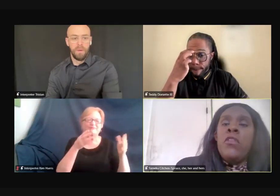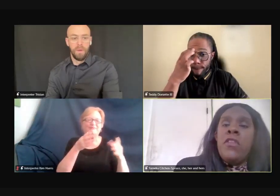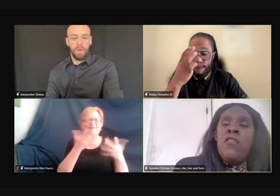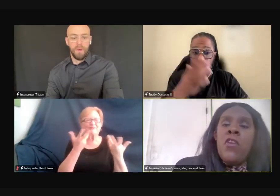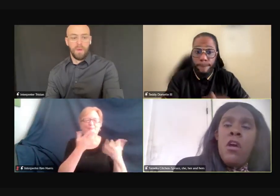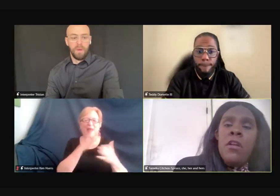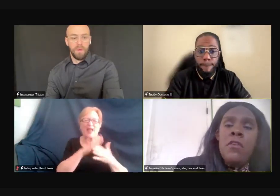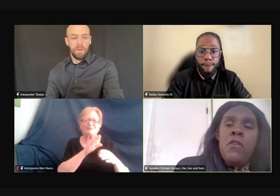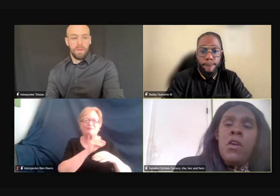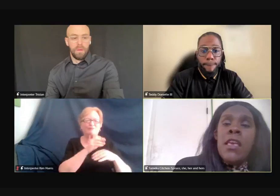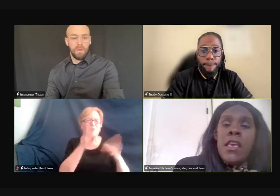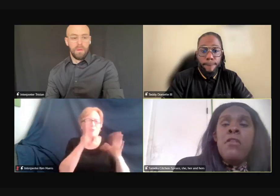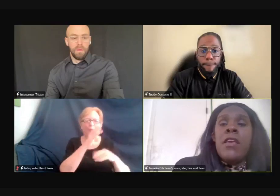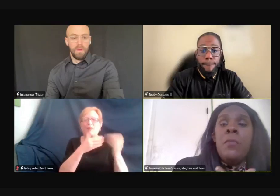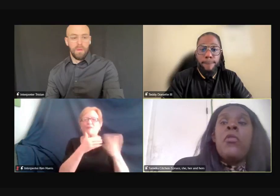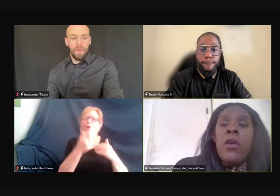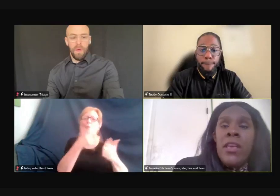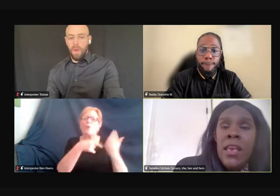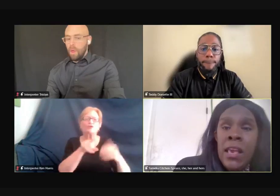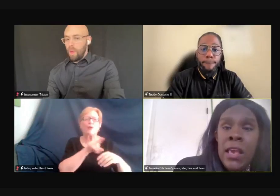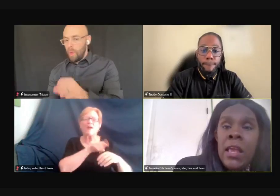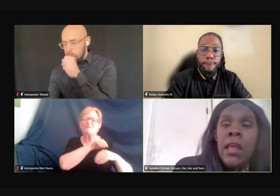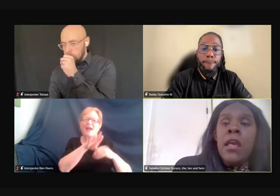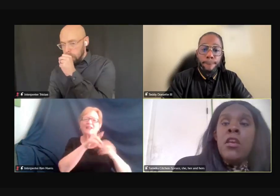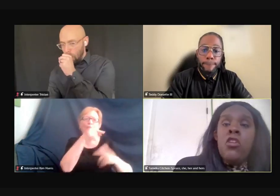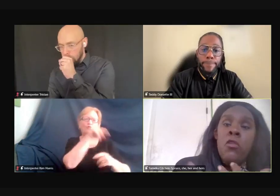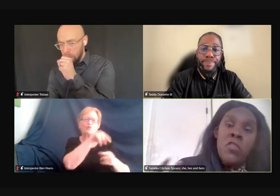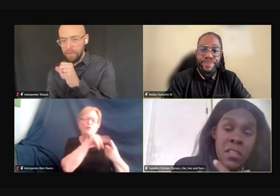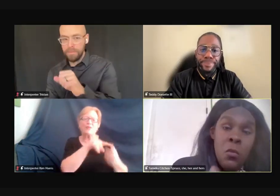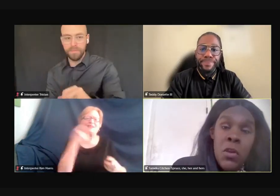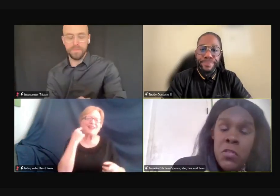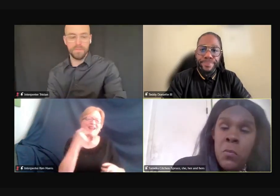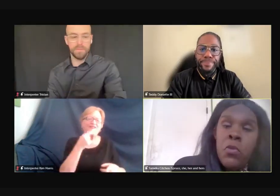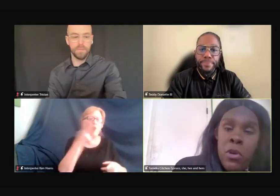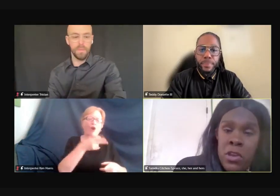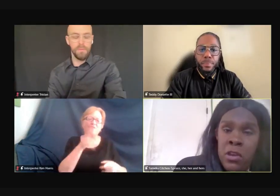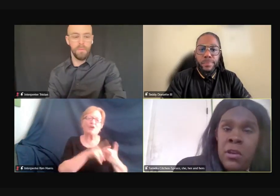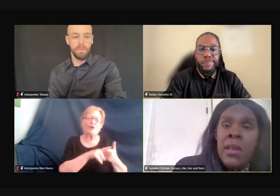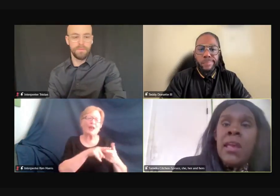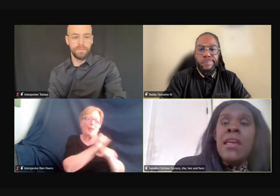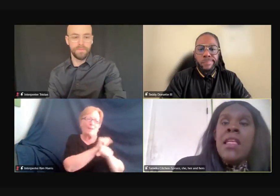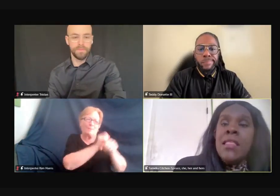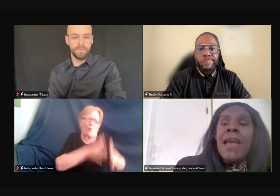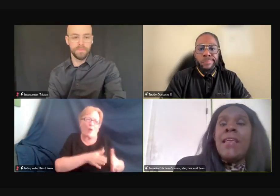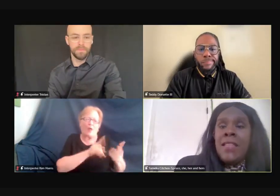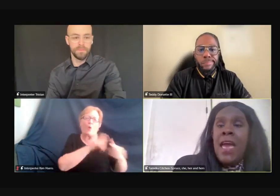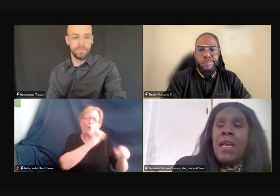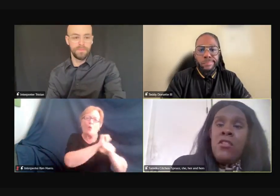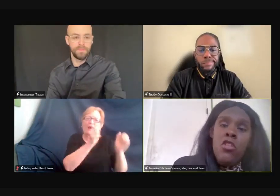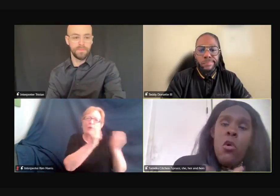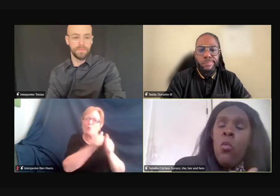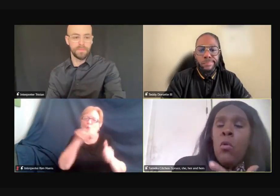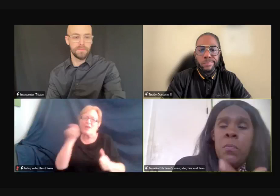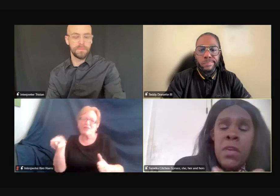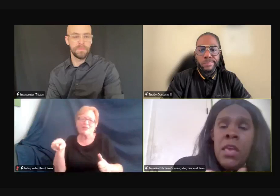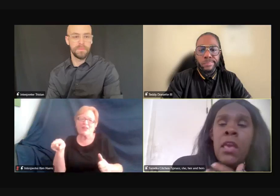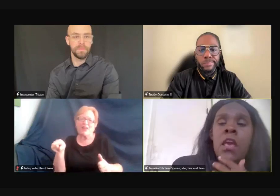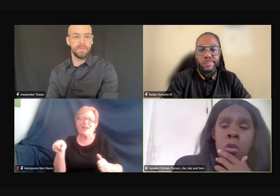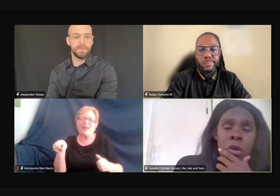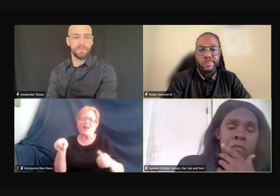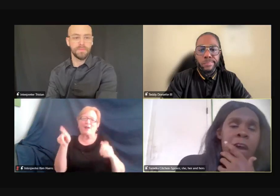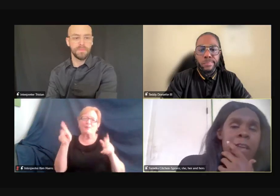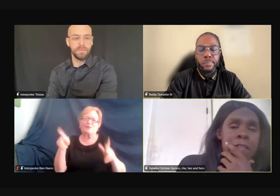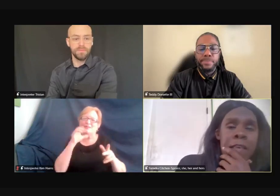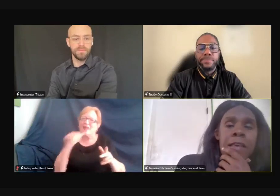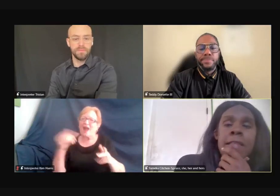to the deaf and hard of hearing employee, you know, dealing with an employer like that, you know, what would be